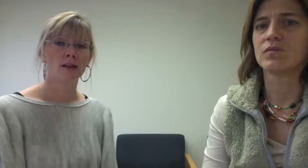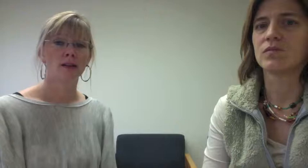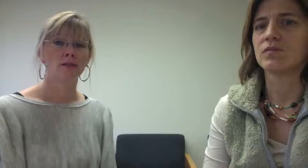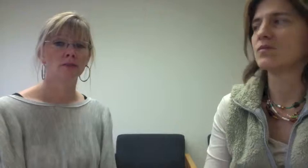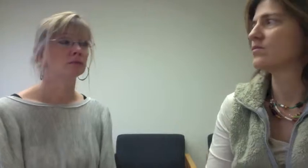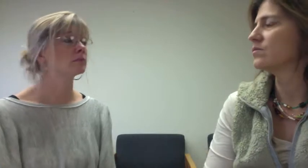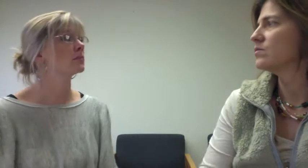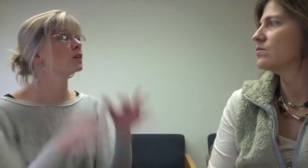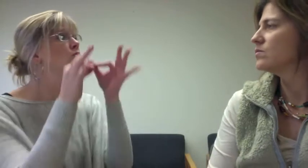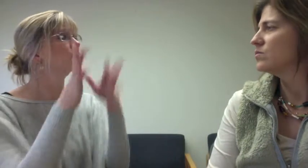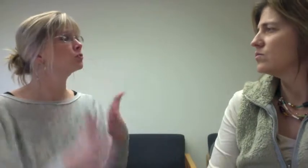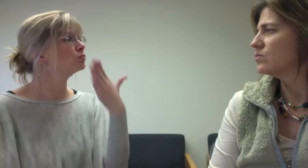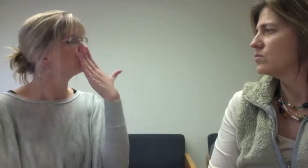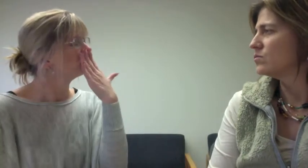I had a time.